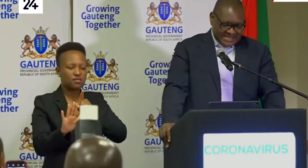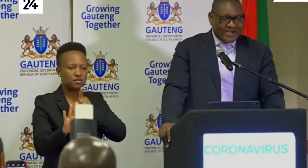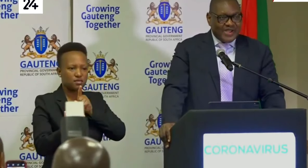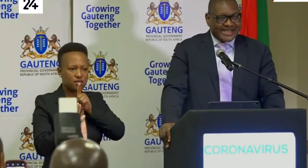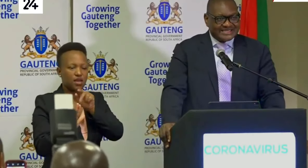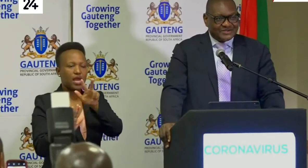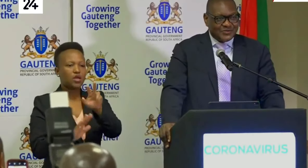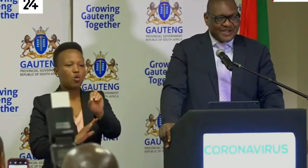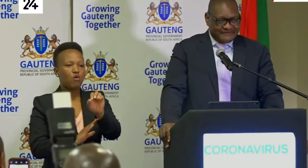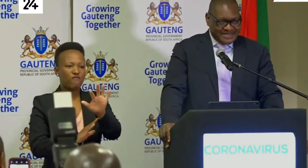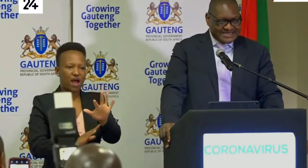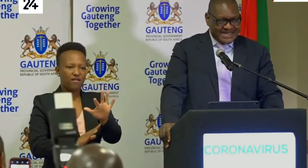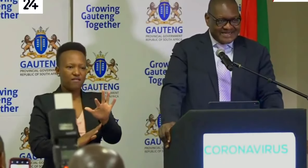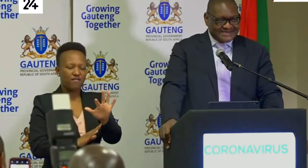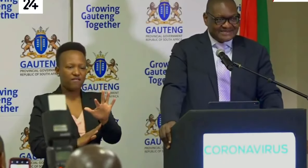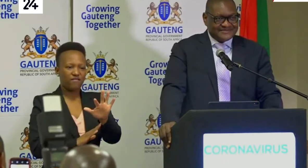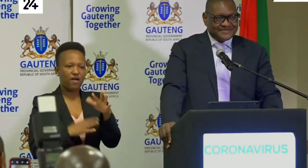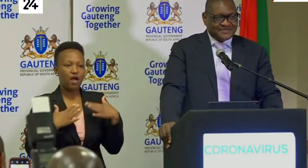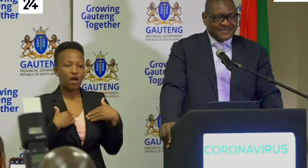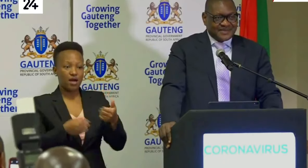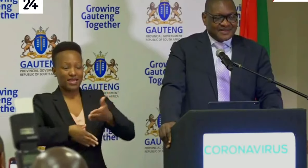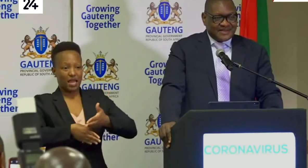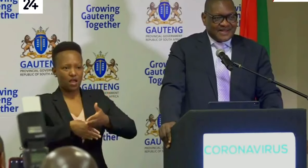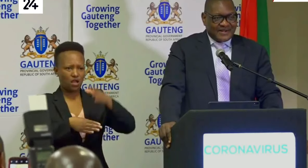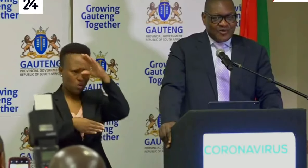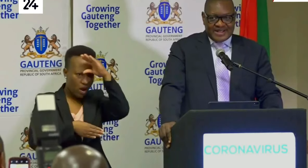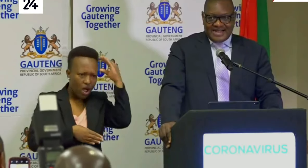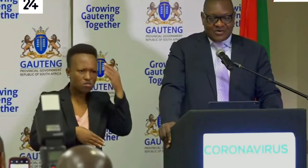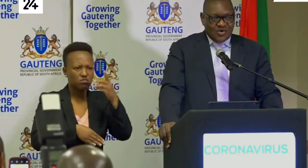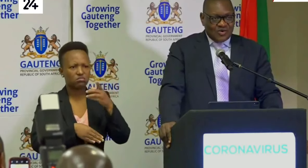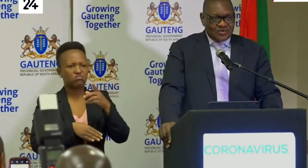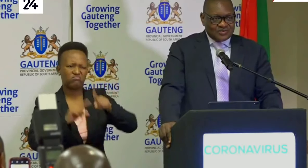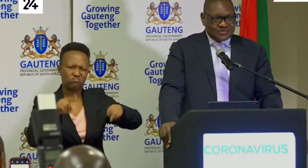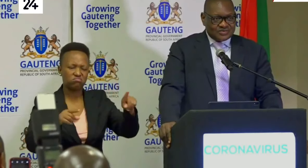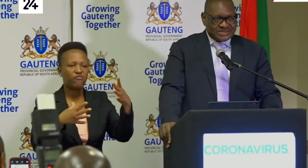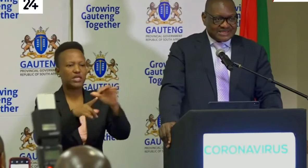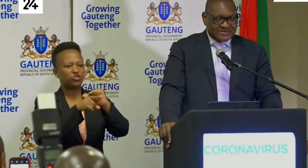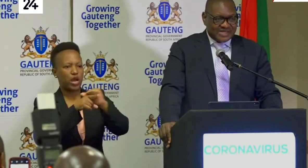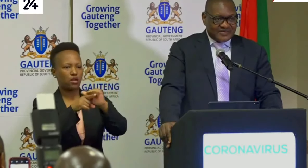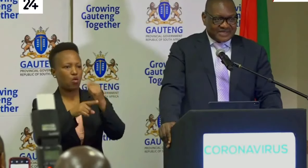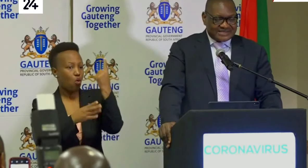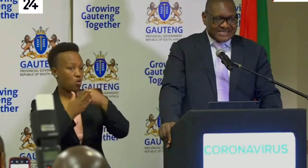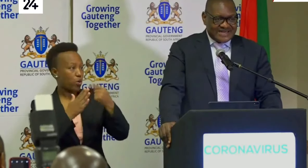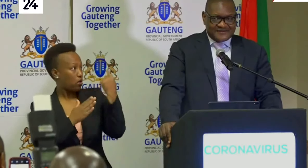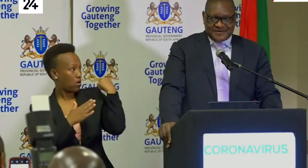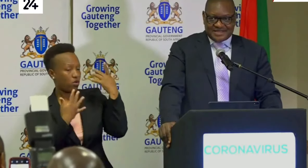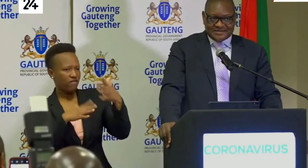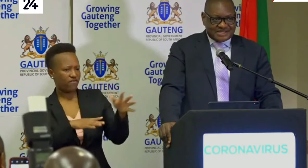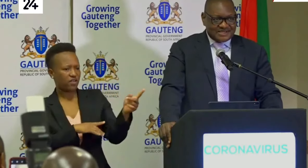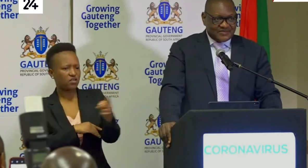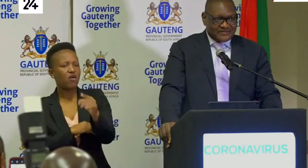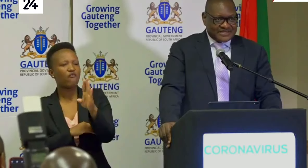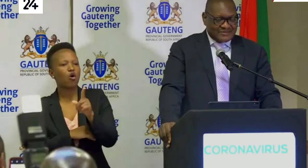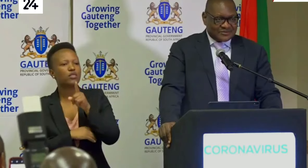health care workers who have been trained. A week ago, we said we had already trained 4